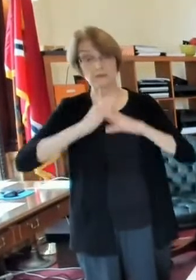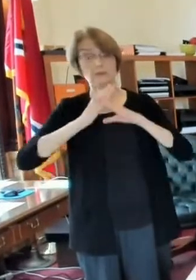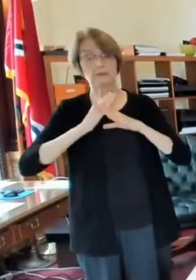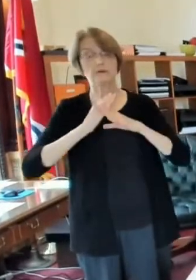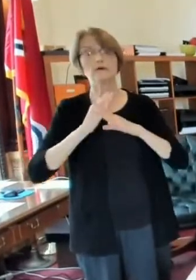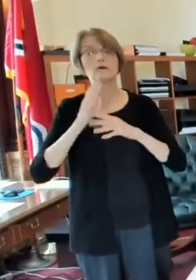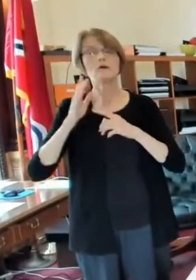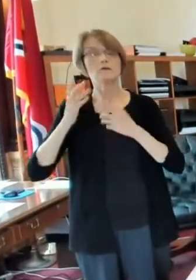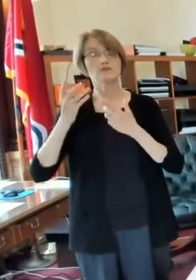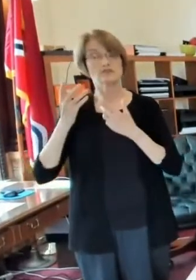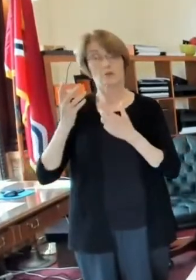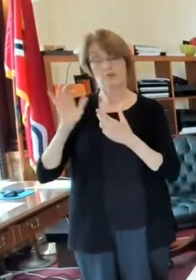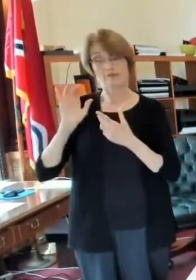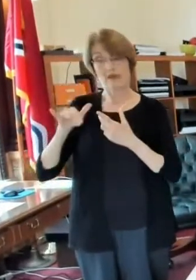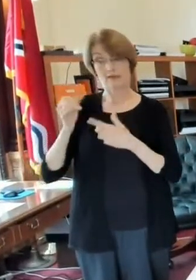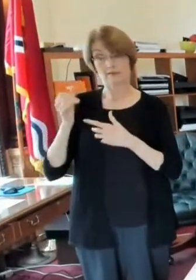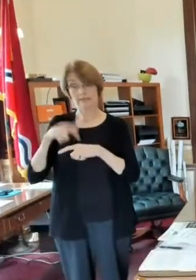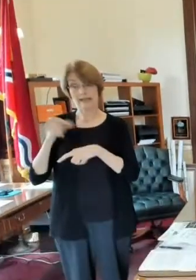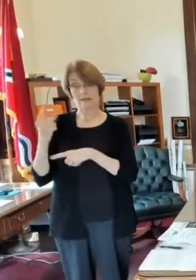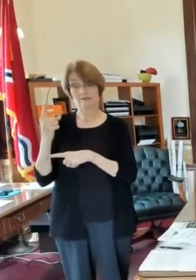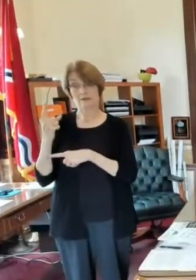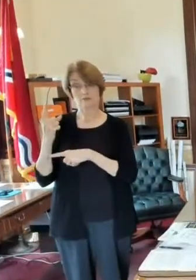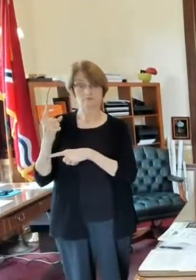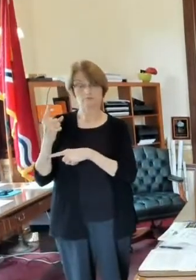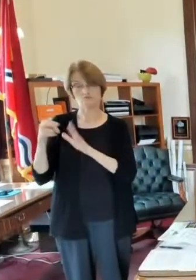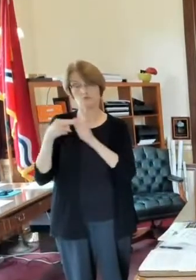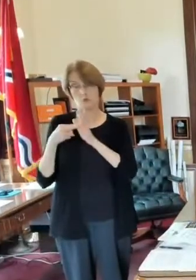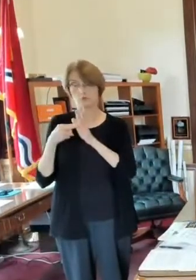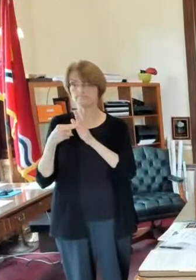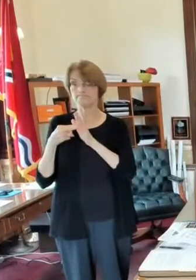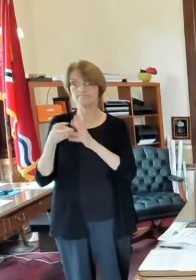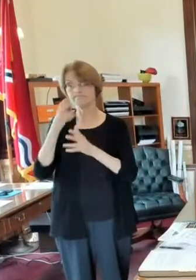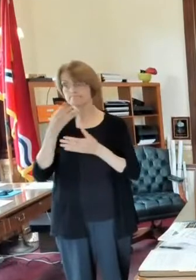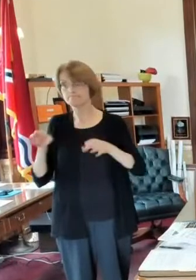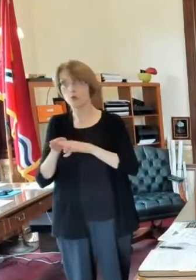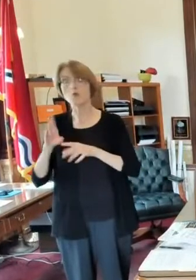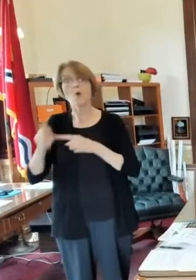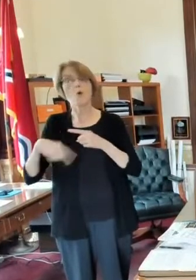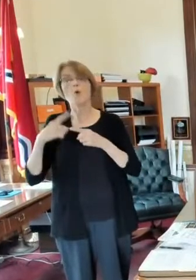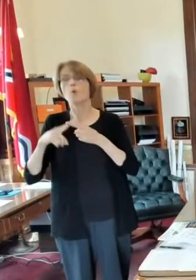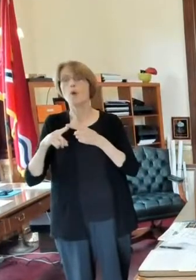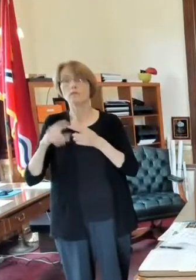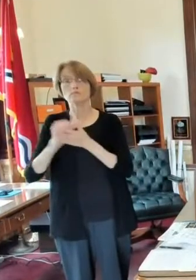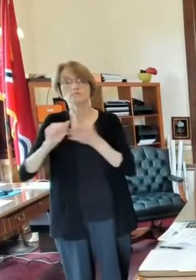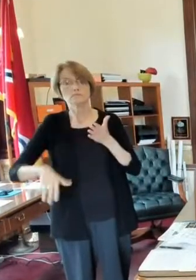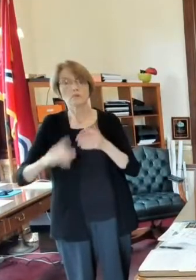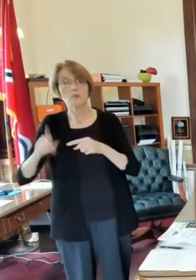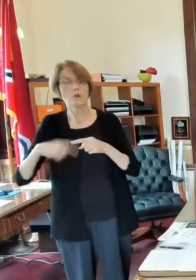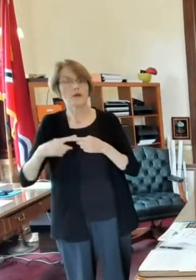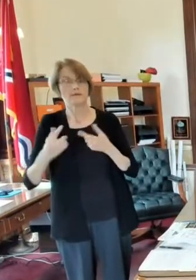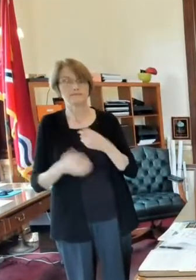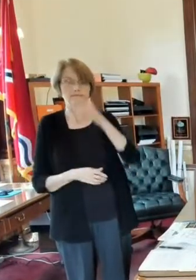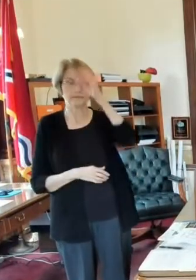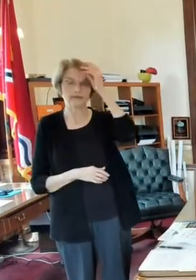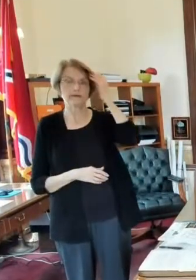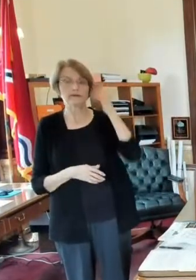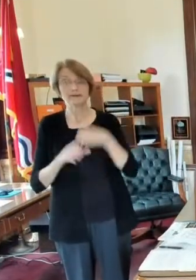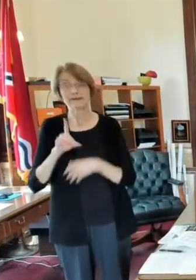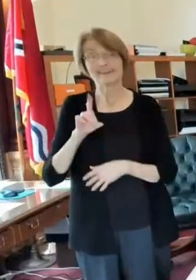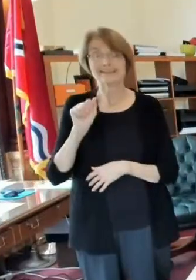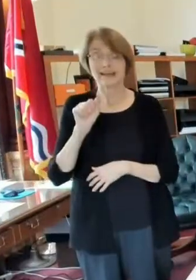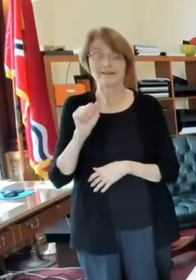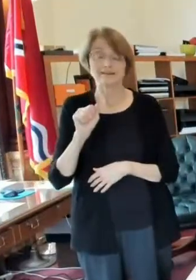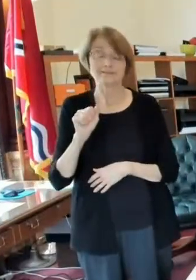it's going to be a little while